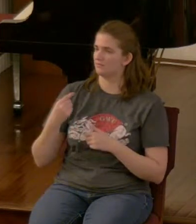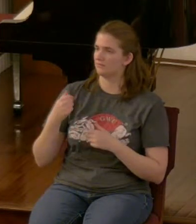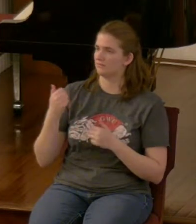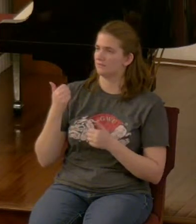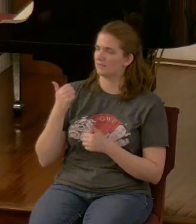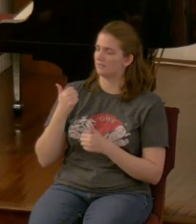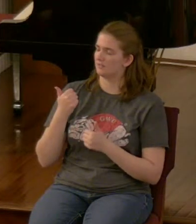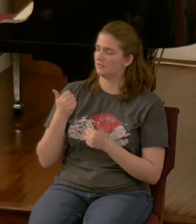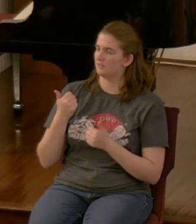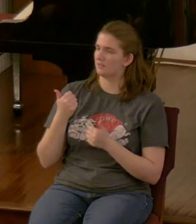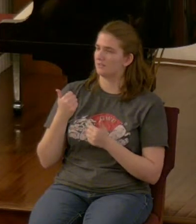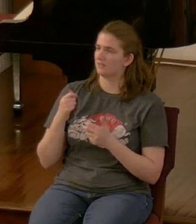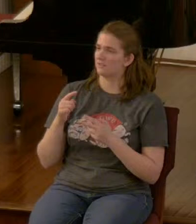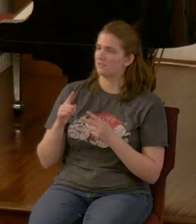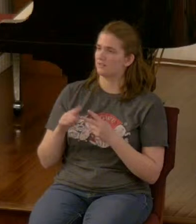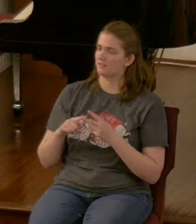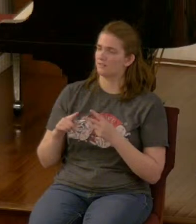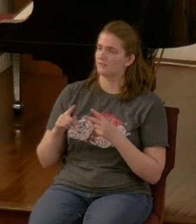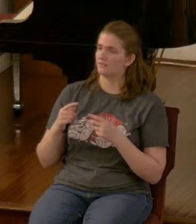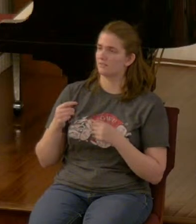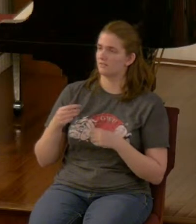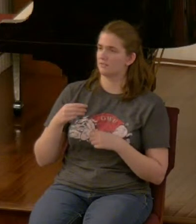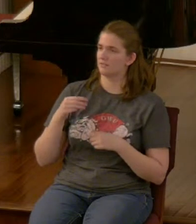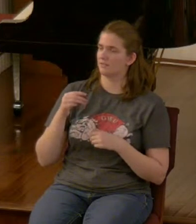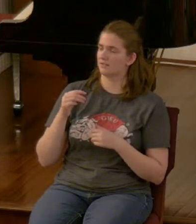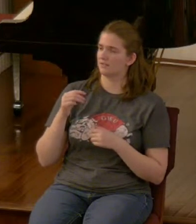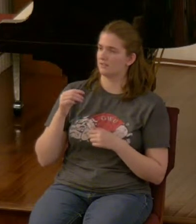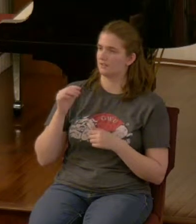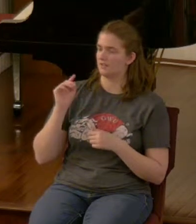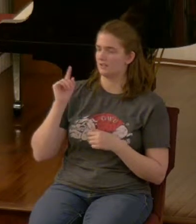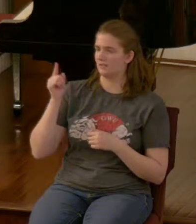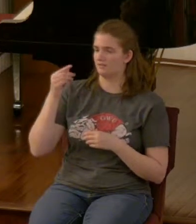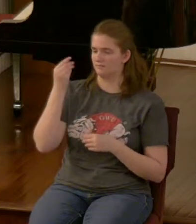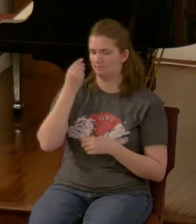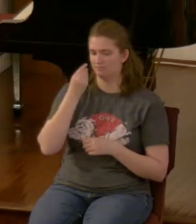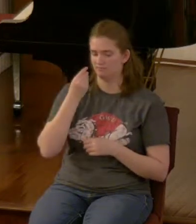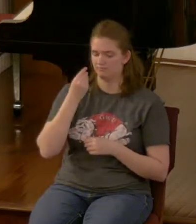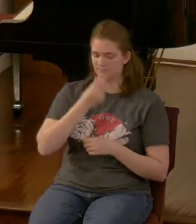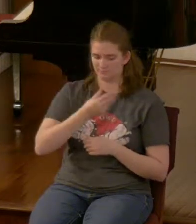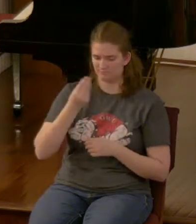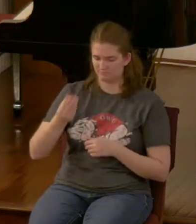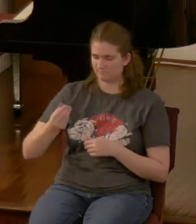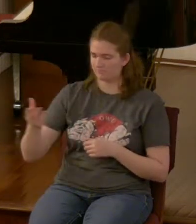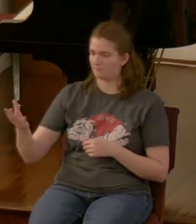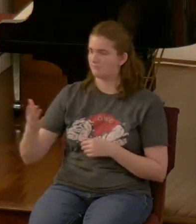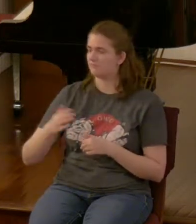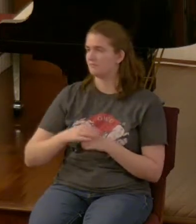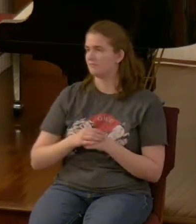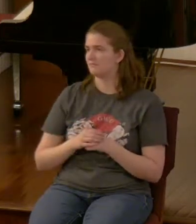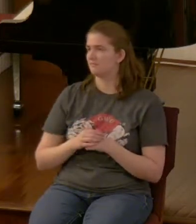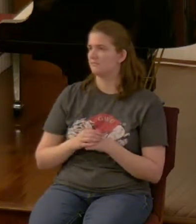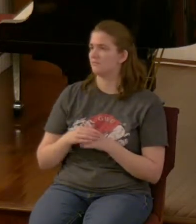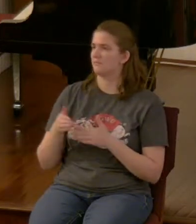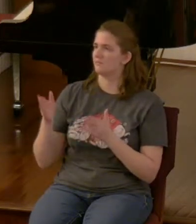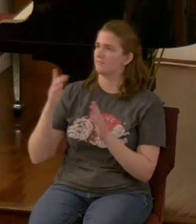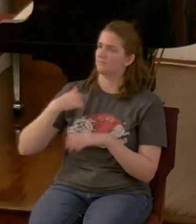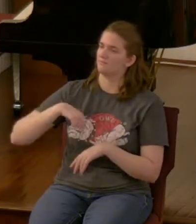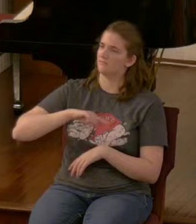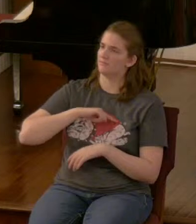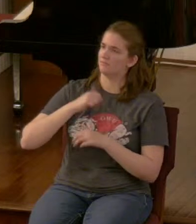people about him that will listen so Lord may we love one another